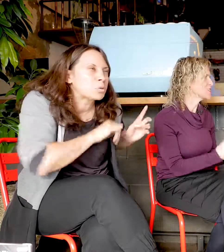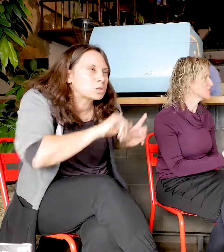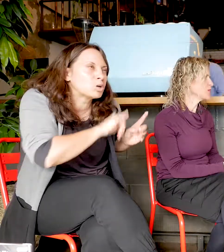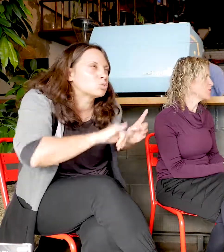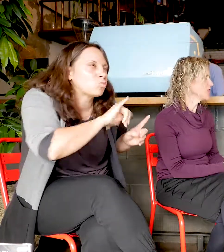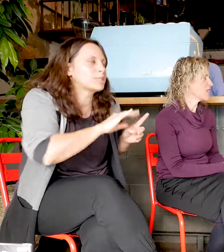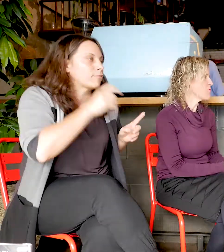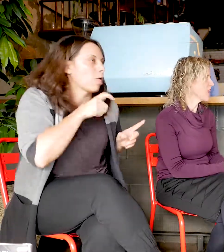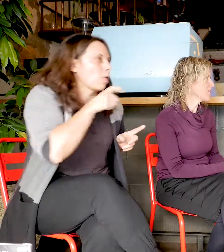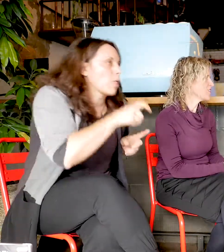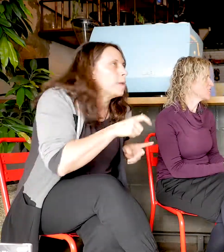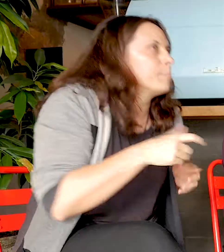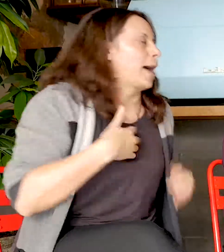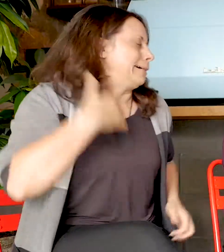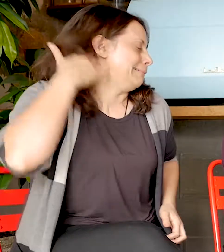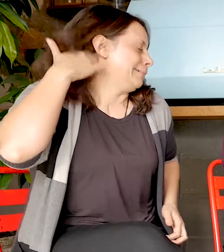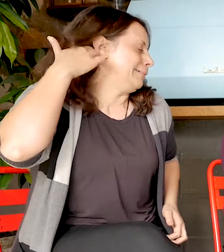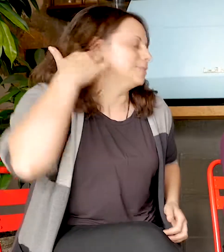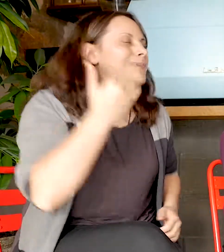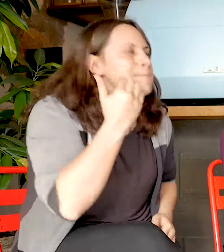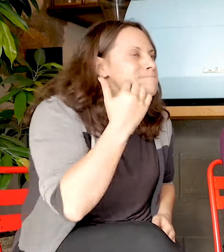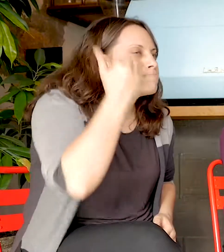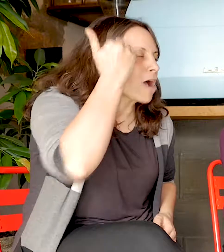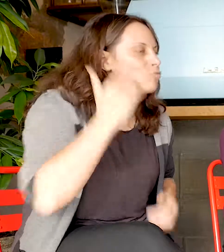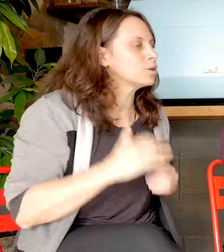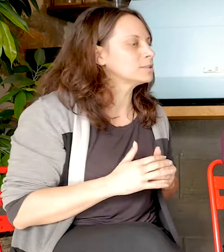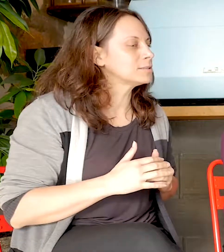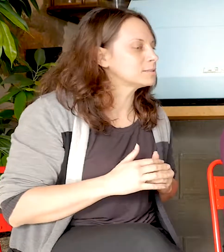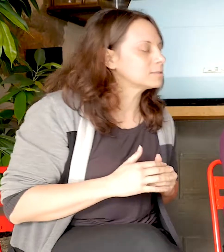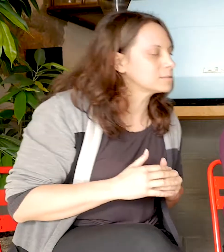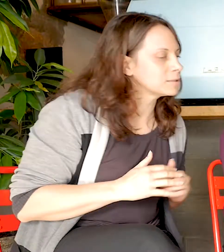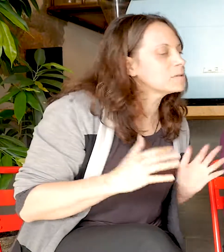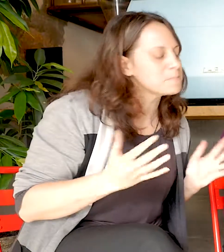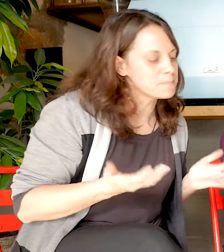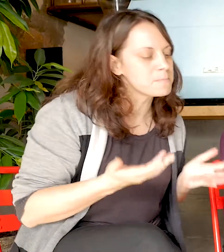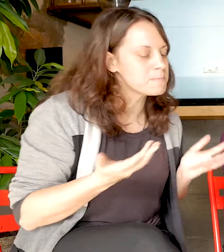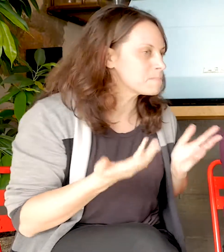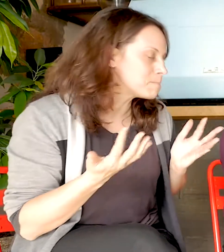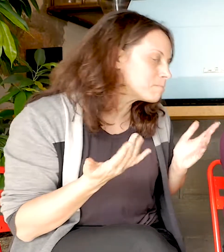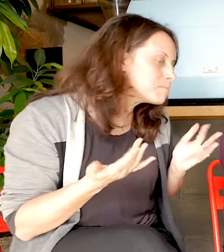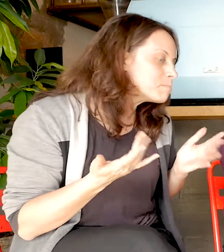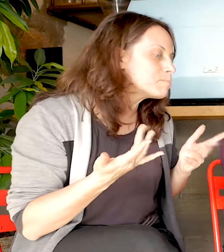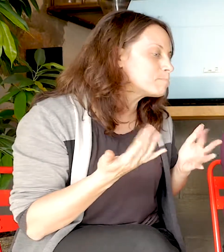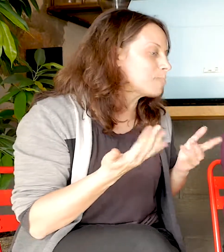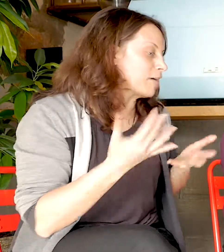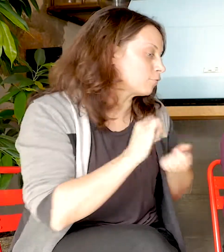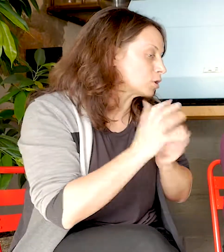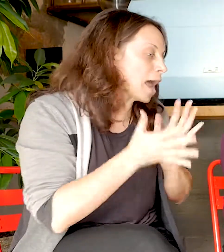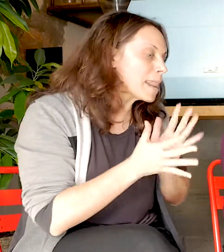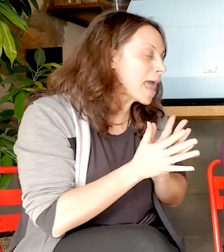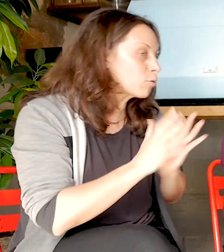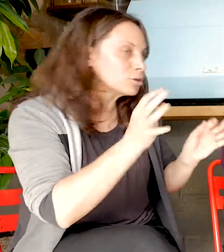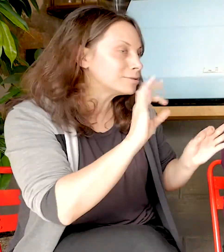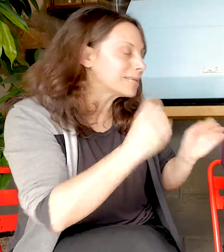we get embarrassed, whereas presumably that isn't something that would happen in sign language. Oh, well there's obviously